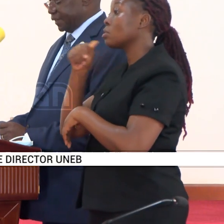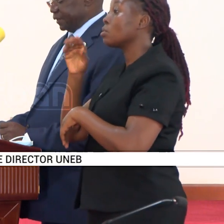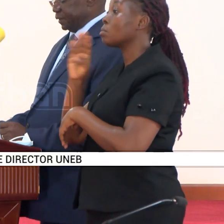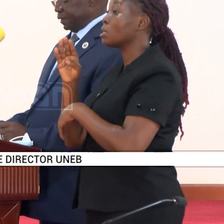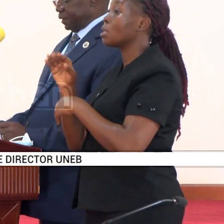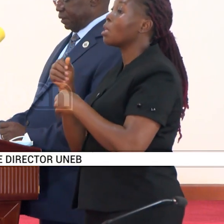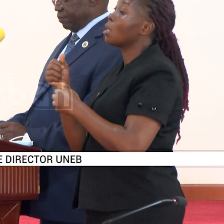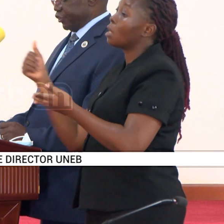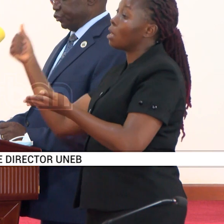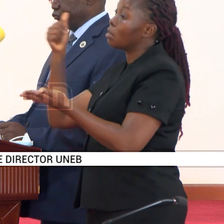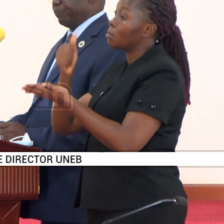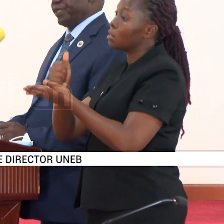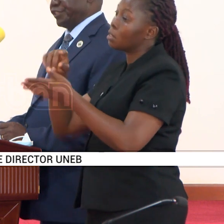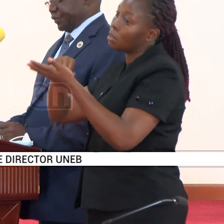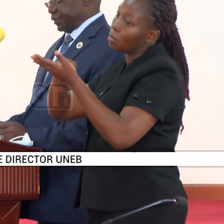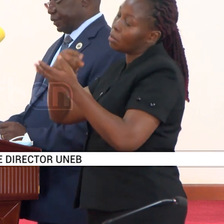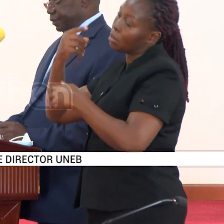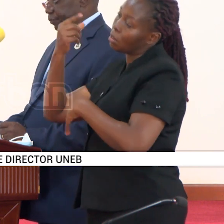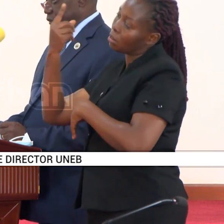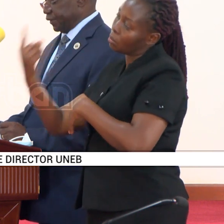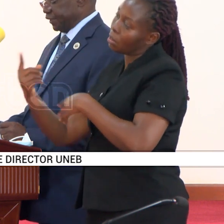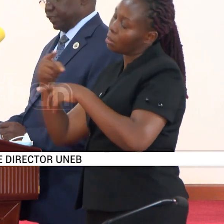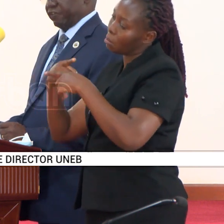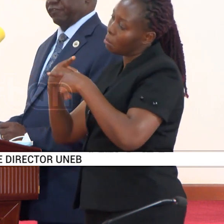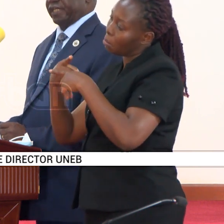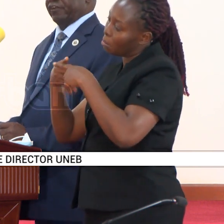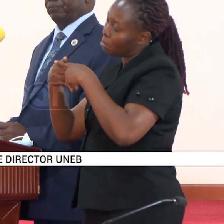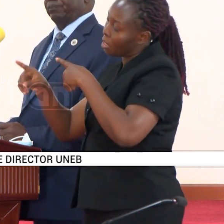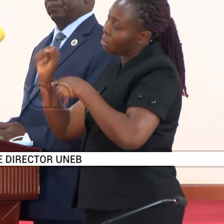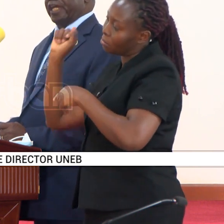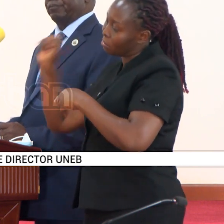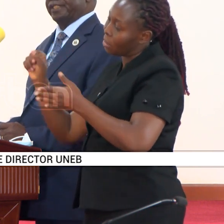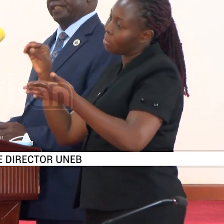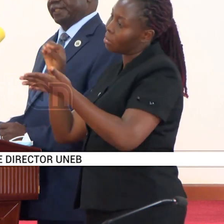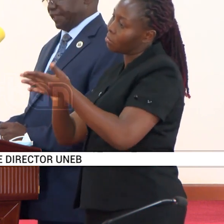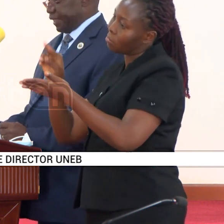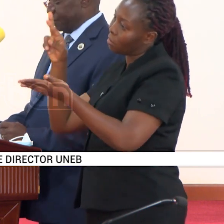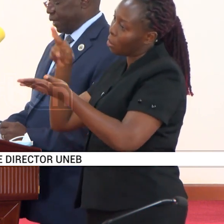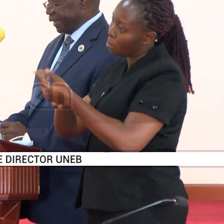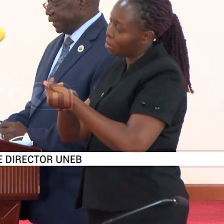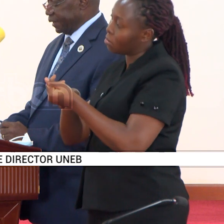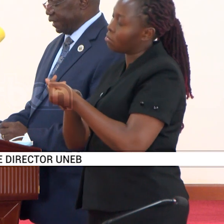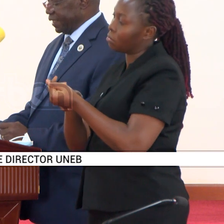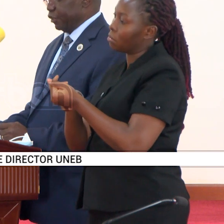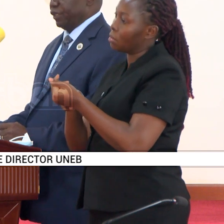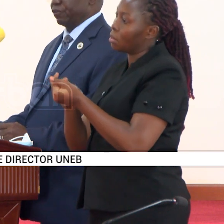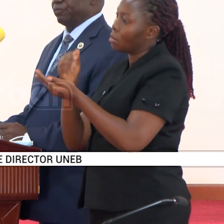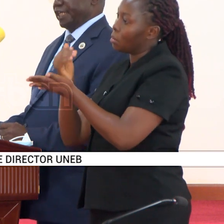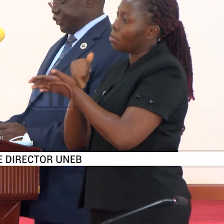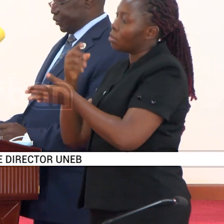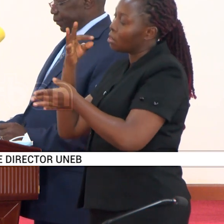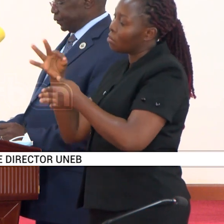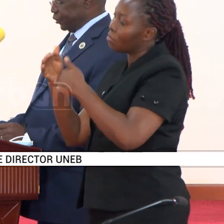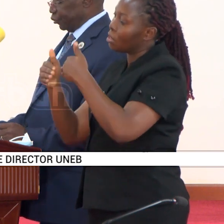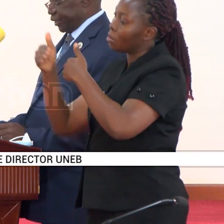I, but should repeat, because if they are admitted in Senior I, they will not